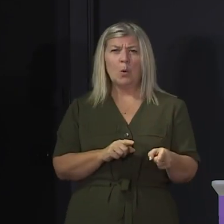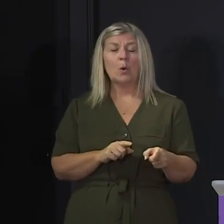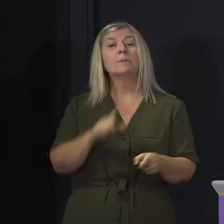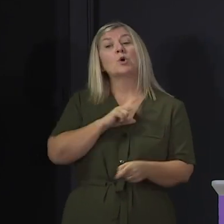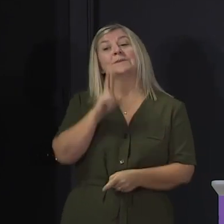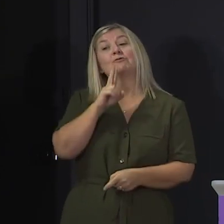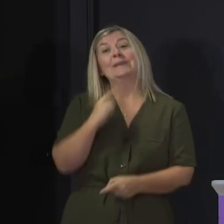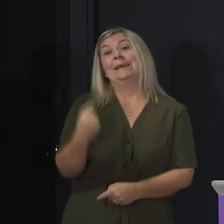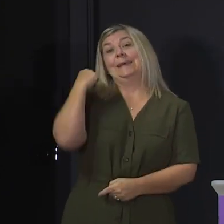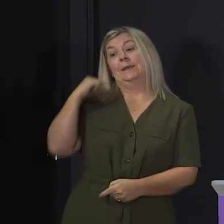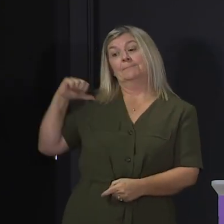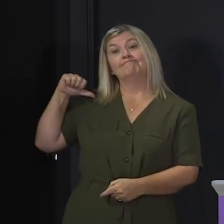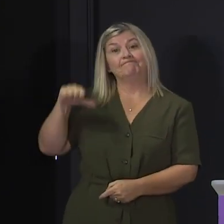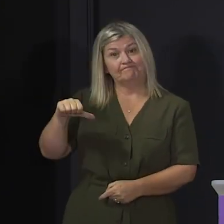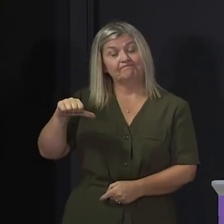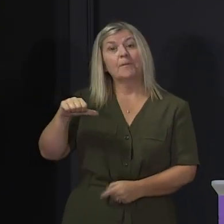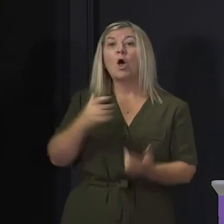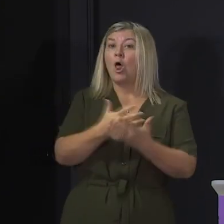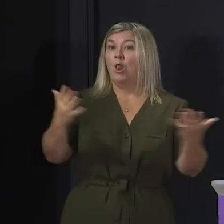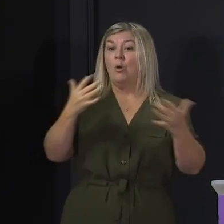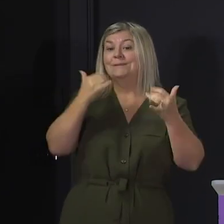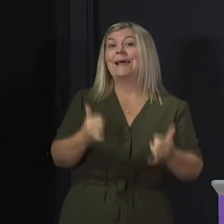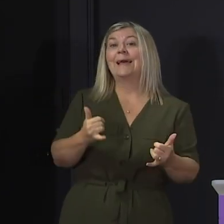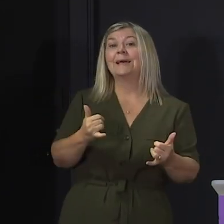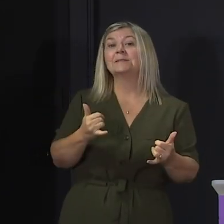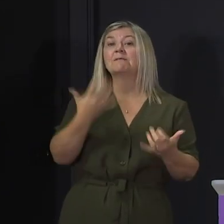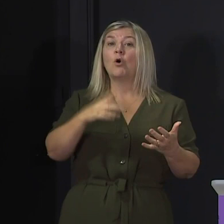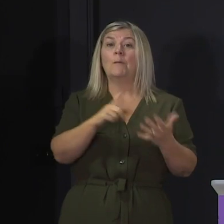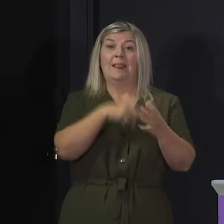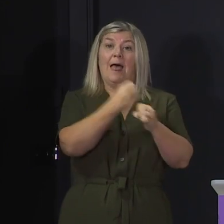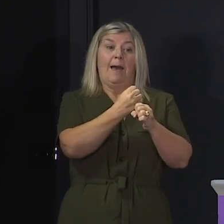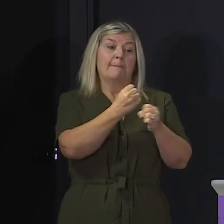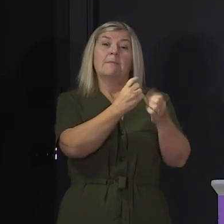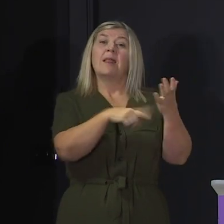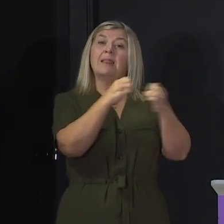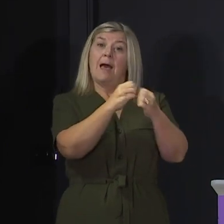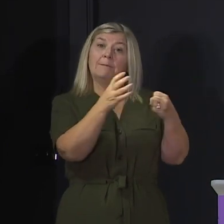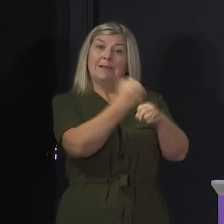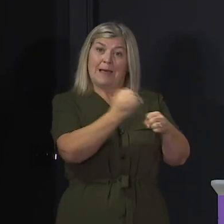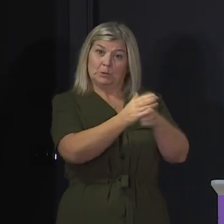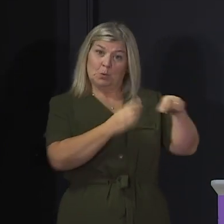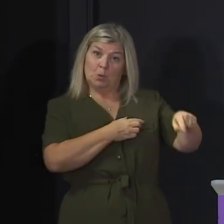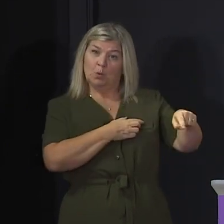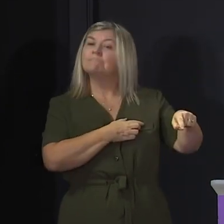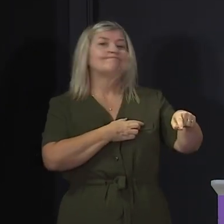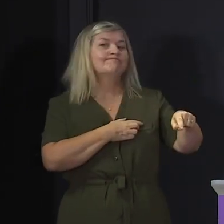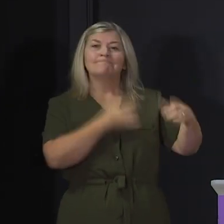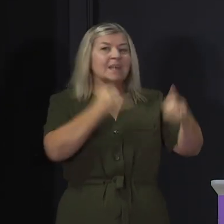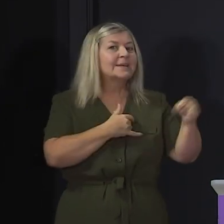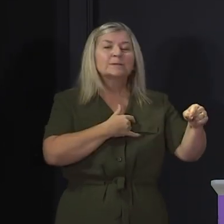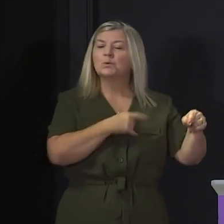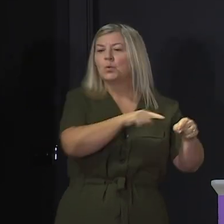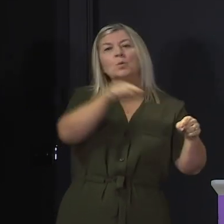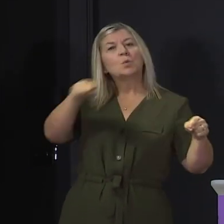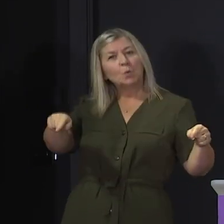Friday onwards quite a large number of tests were diverted from the Lighthouse Laboratory in Glasgow to be processed in other laboratories in the